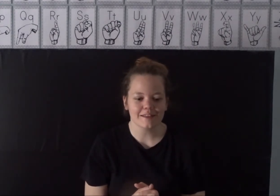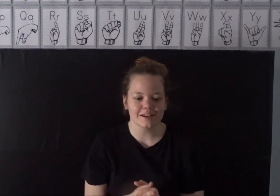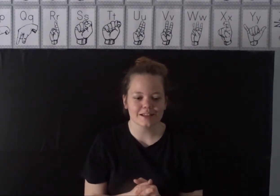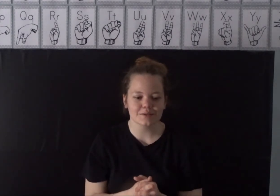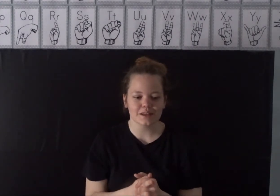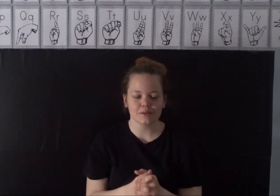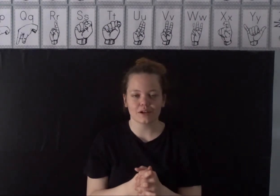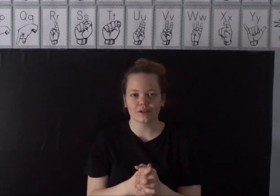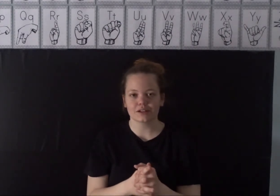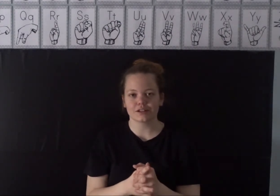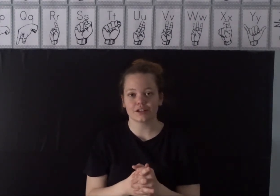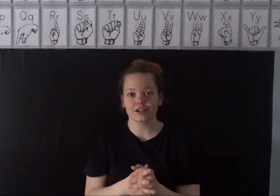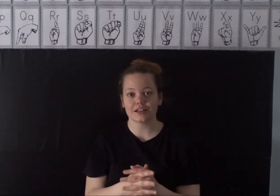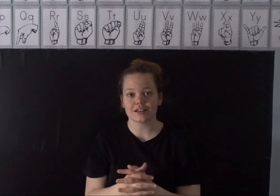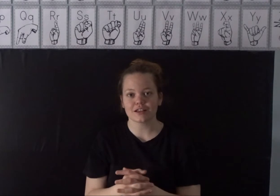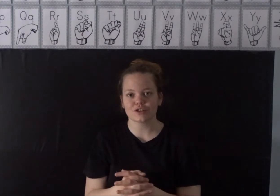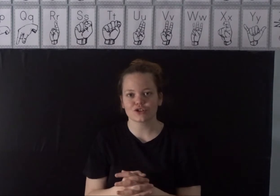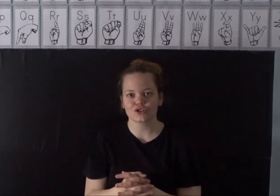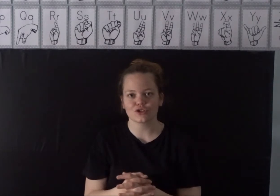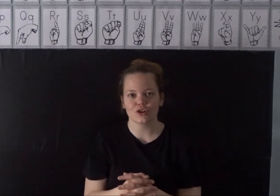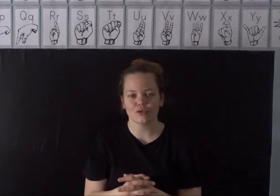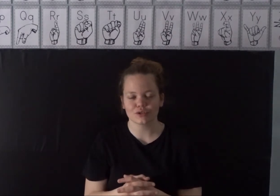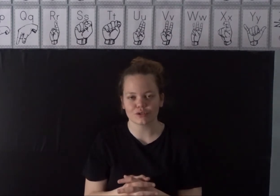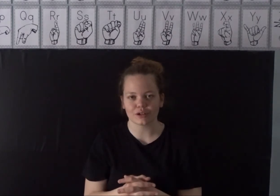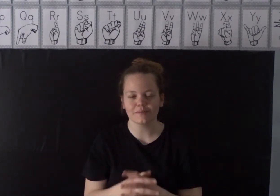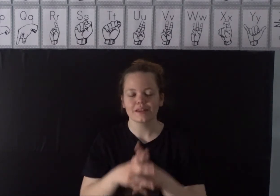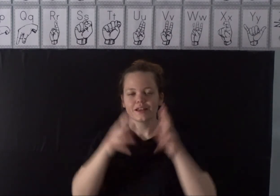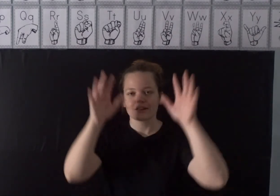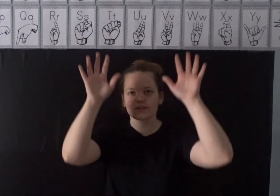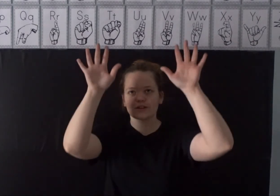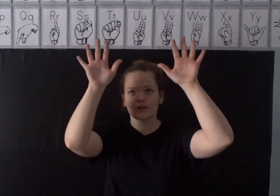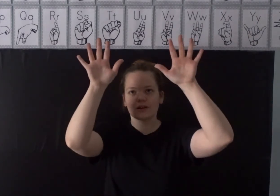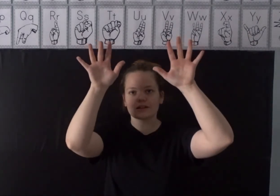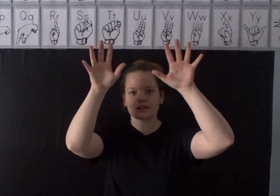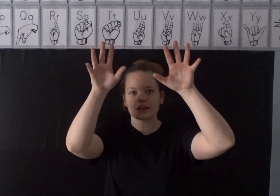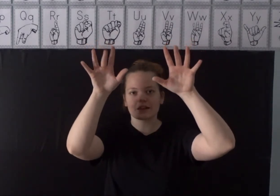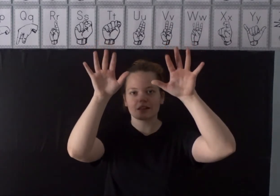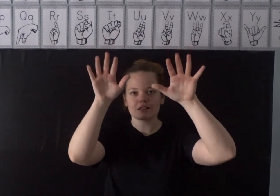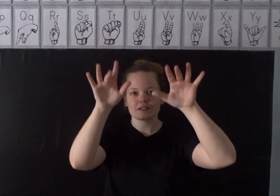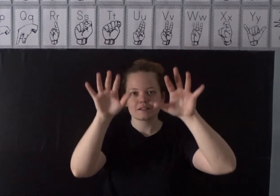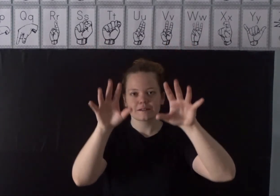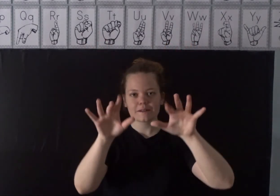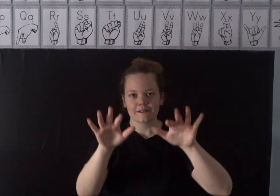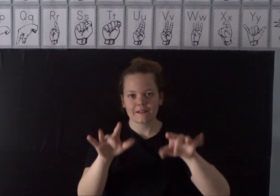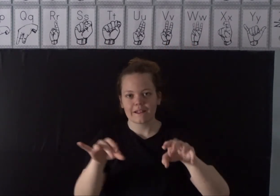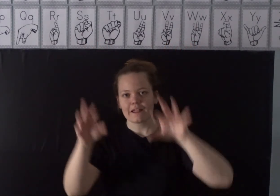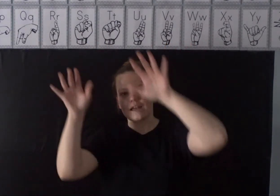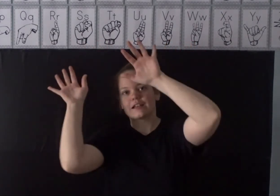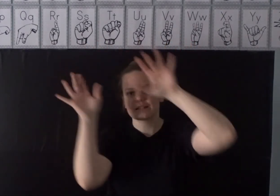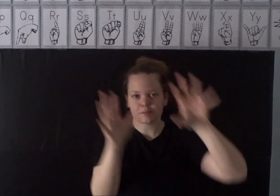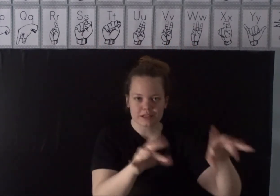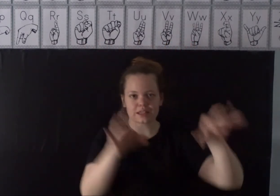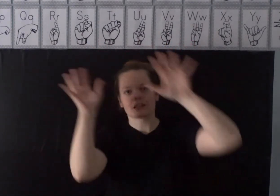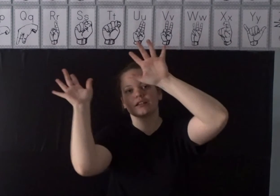the next one that we are going to learn is snowstorm. So it is like this. Except it is like this.